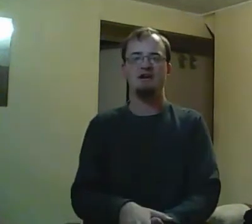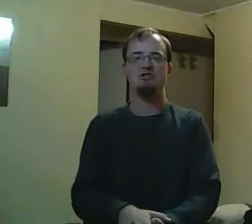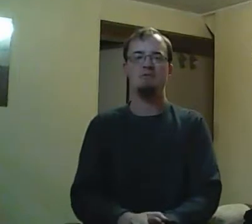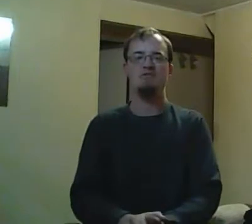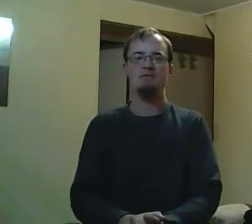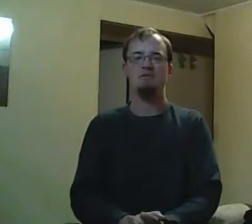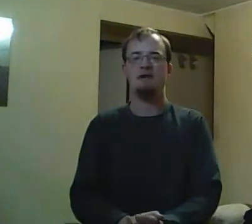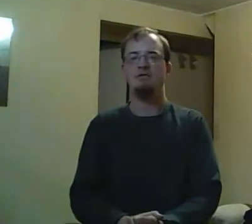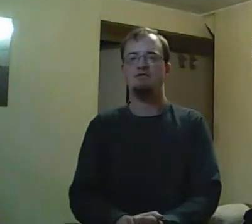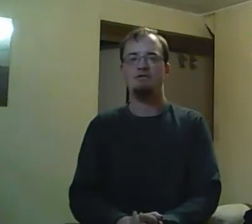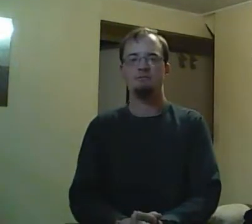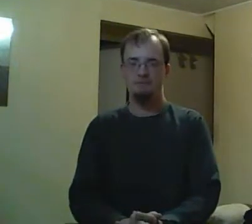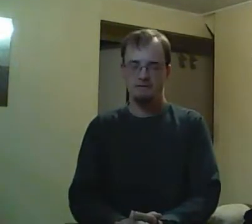then, you know,